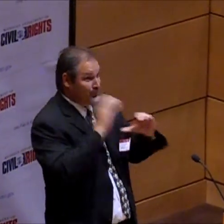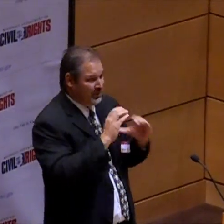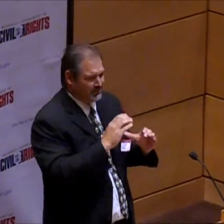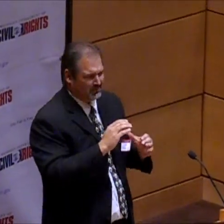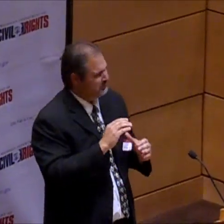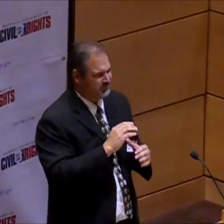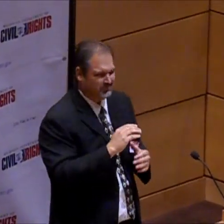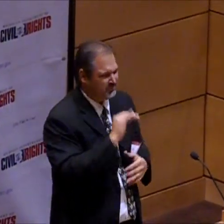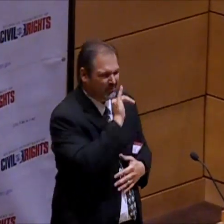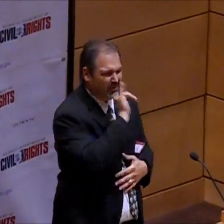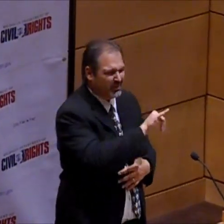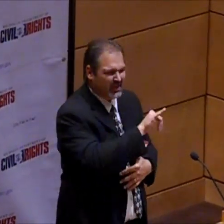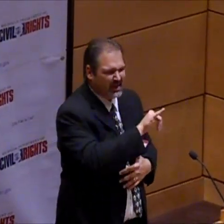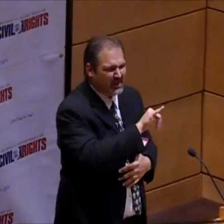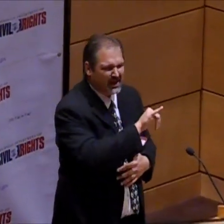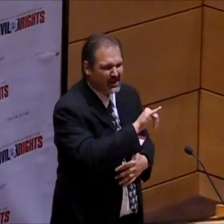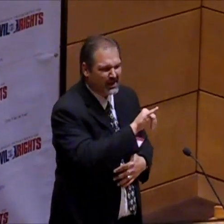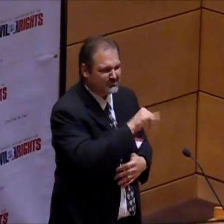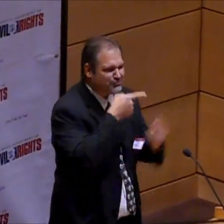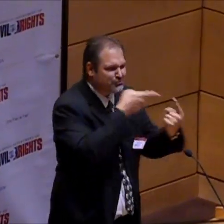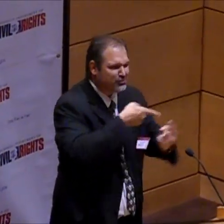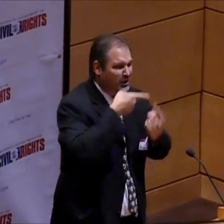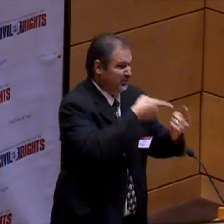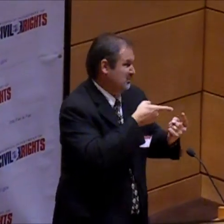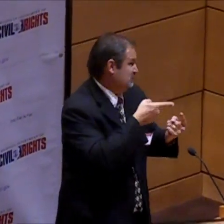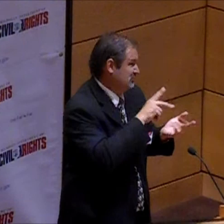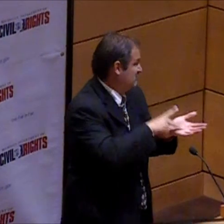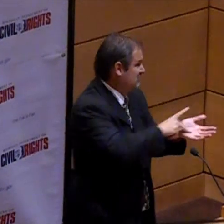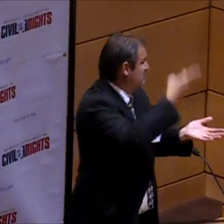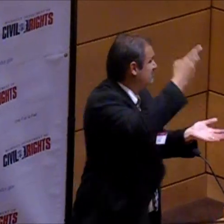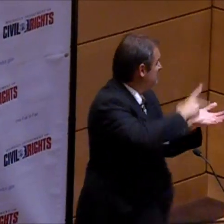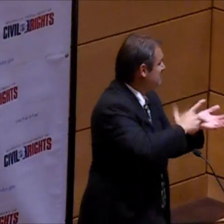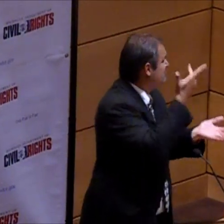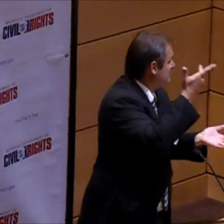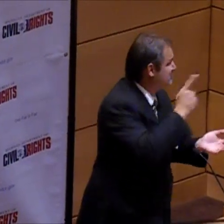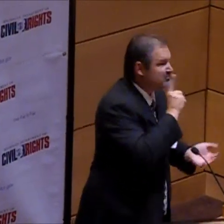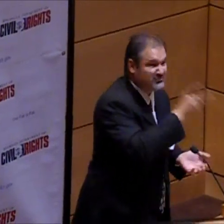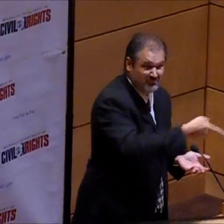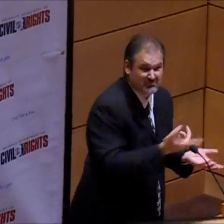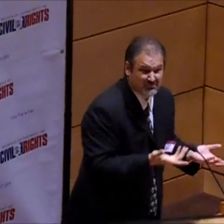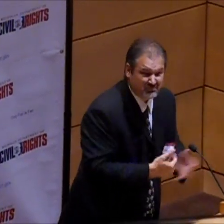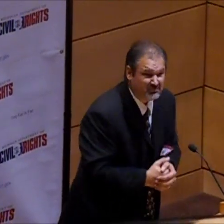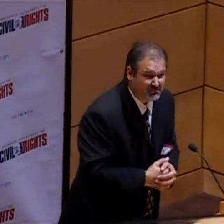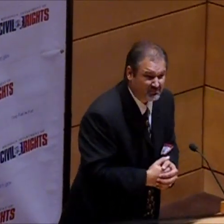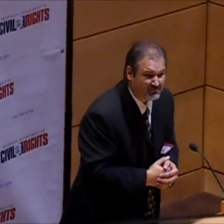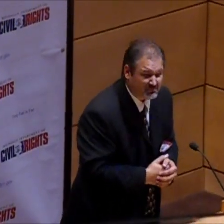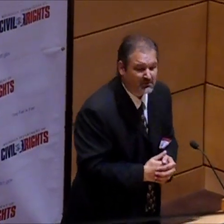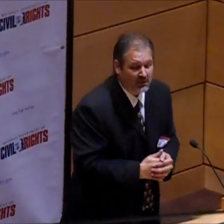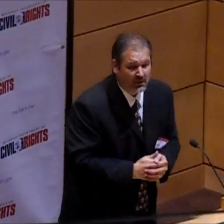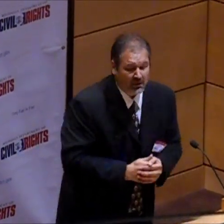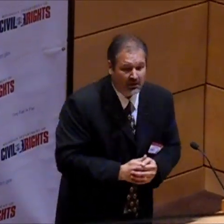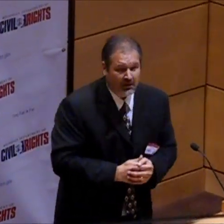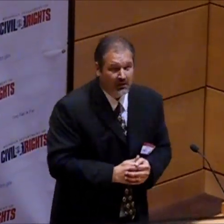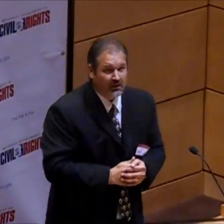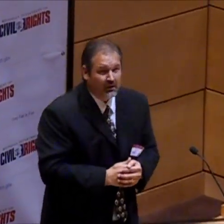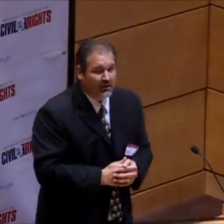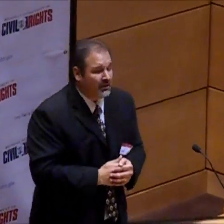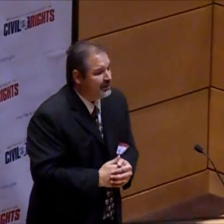So you take away the communication, and that's a struggle. And that's, like, worse when you don't have the